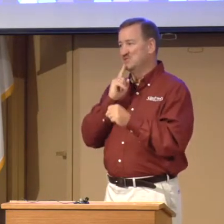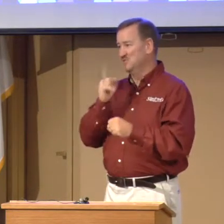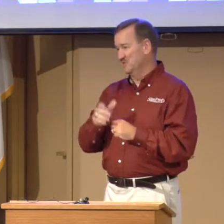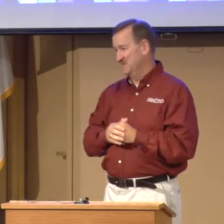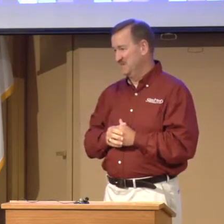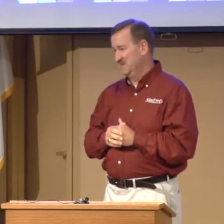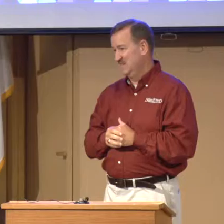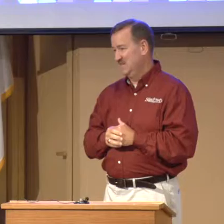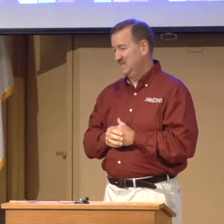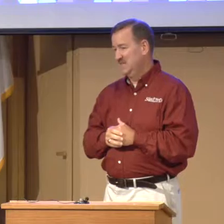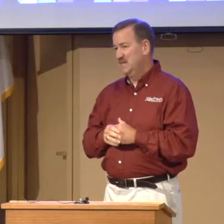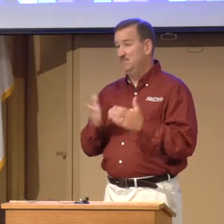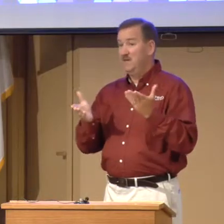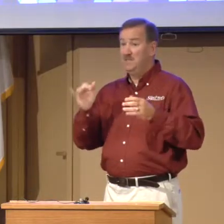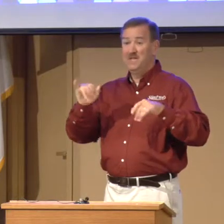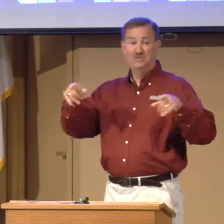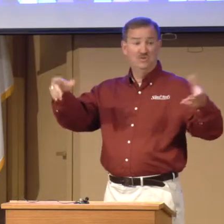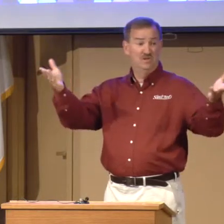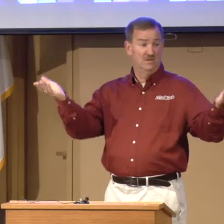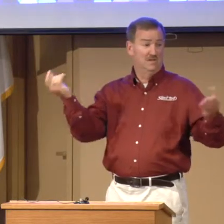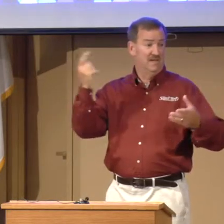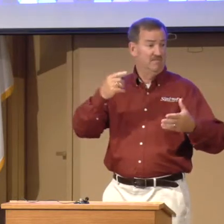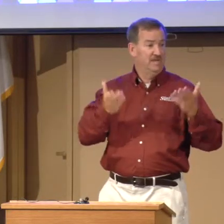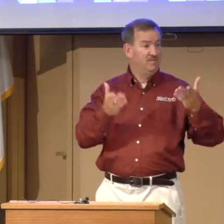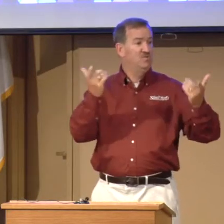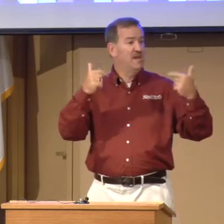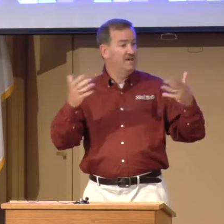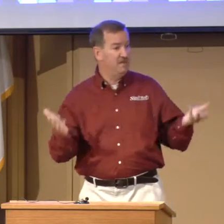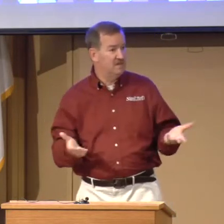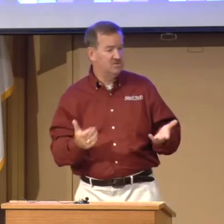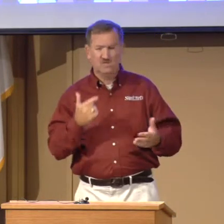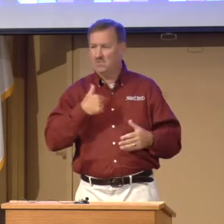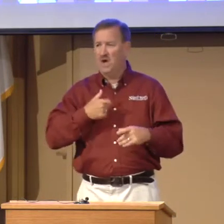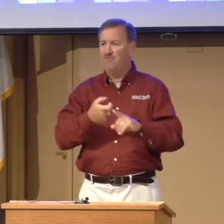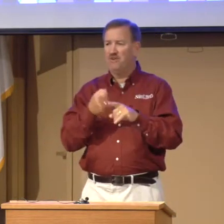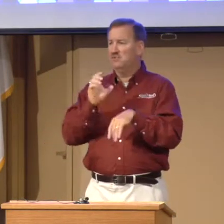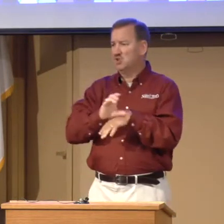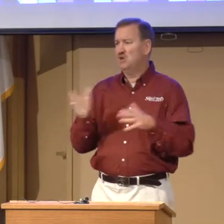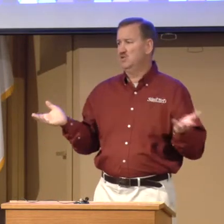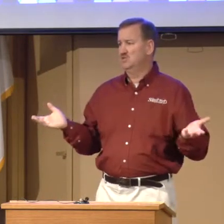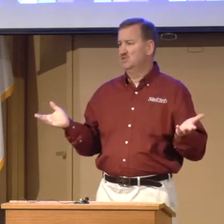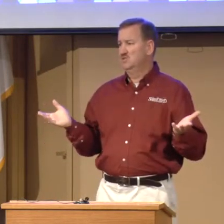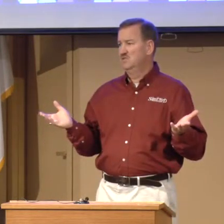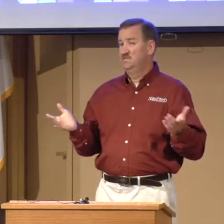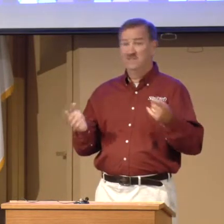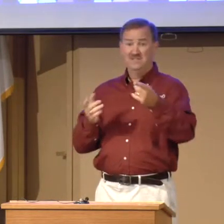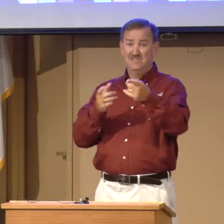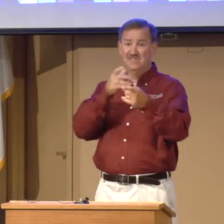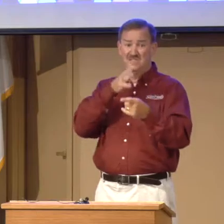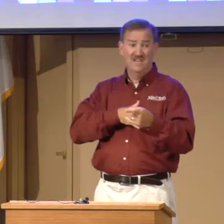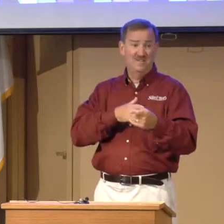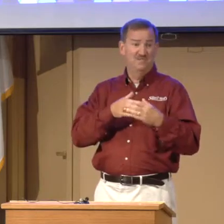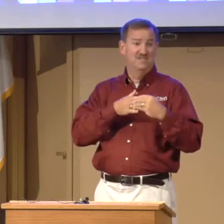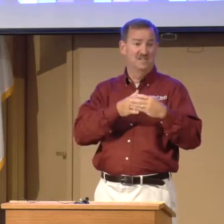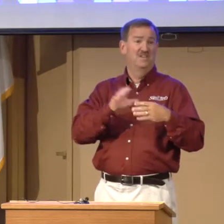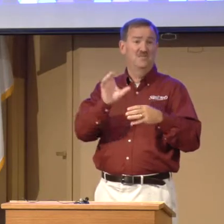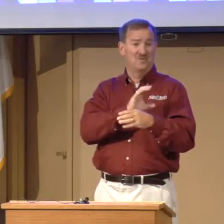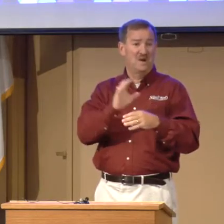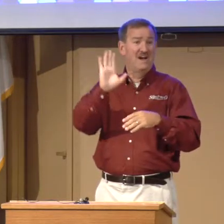sure. And maybe that's you here today. Maybe you came here, and you say, well, I'm from a church. Listen, this lady was the leader of her choir